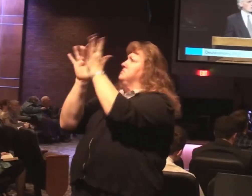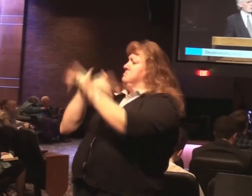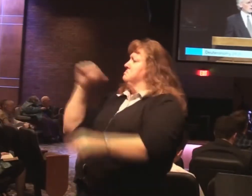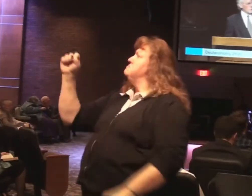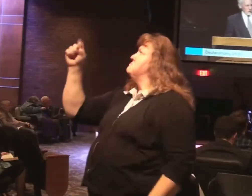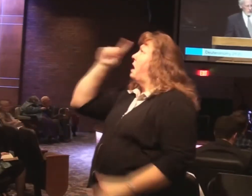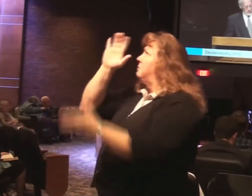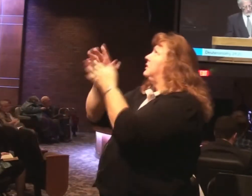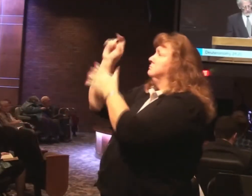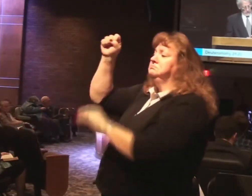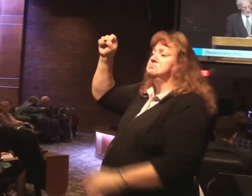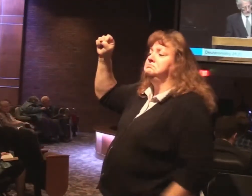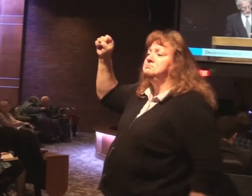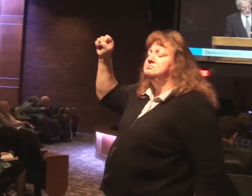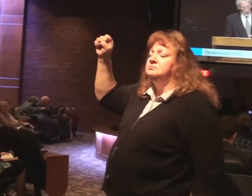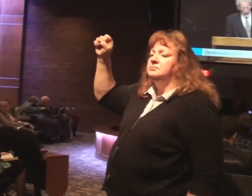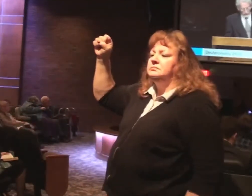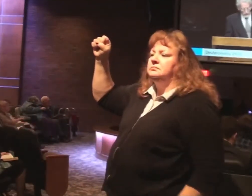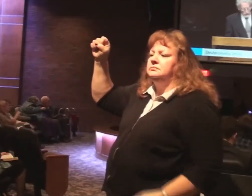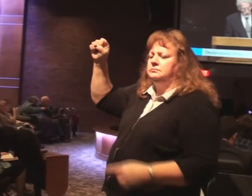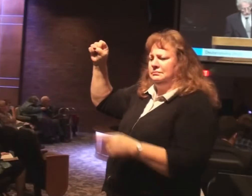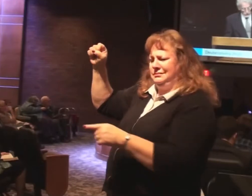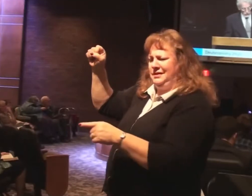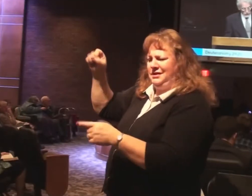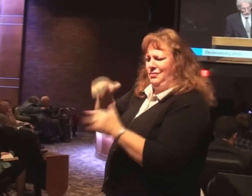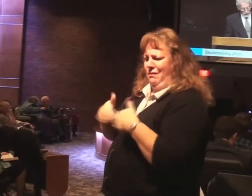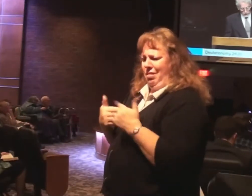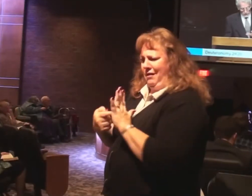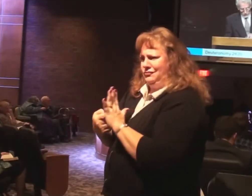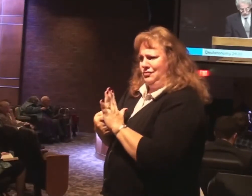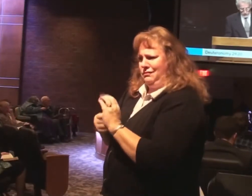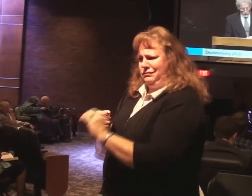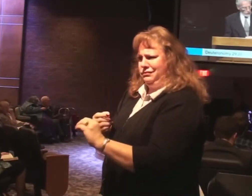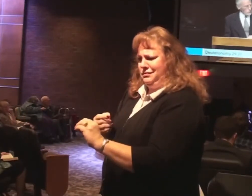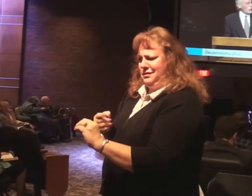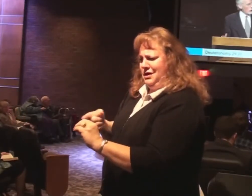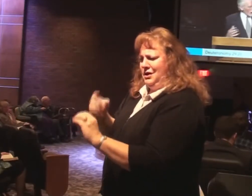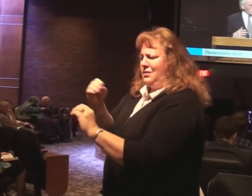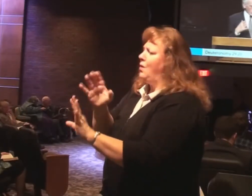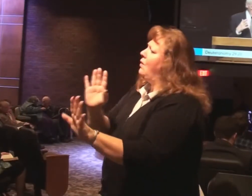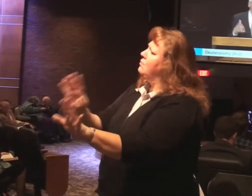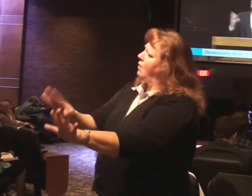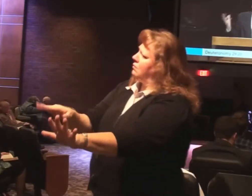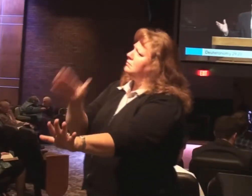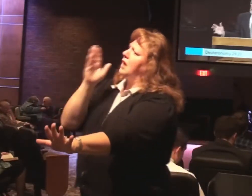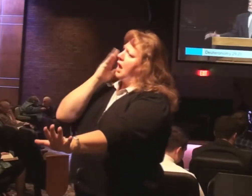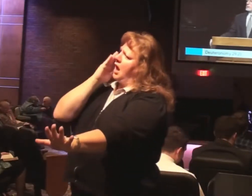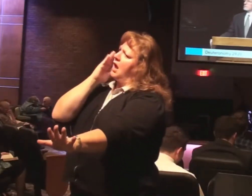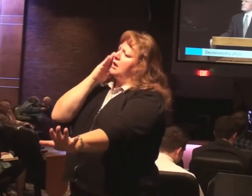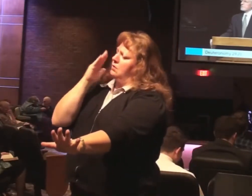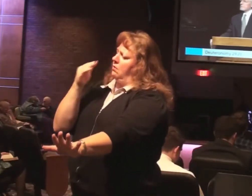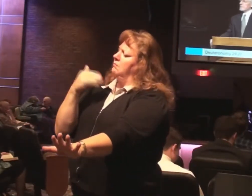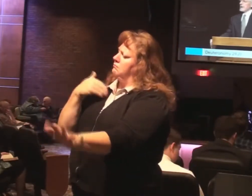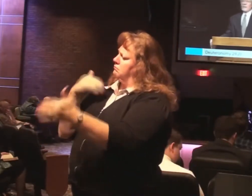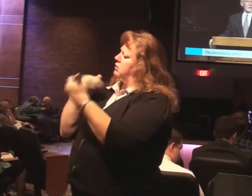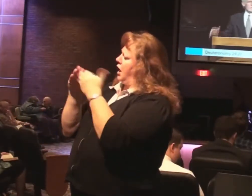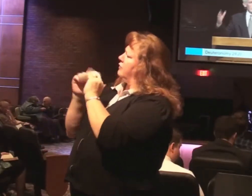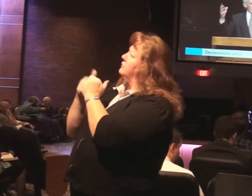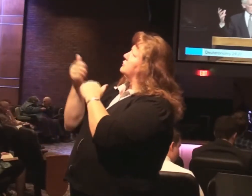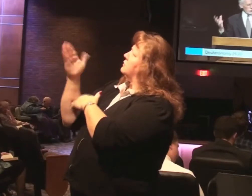truth. Well there's something. Your life doesn't demonstrate it. Your teaching doesn't. Well no. I know. I have peace. And believers. Well I don't